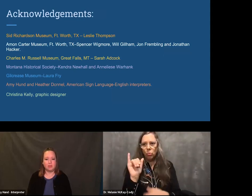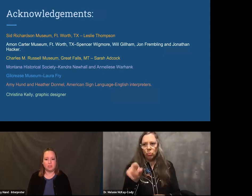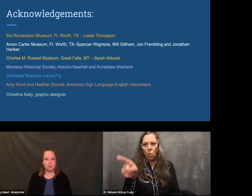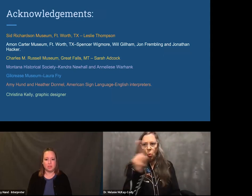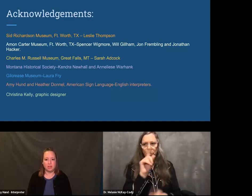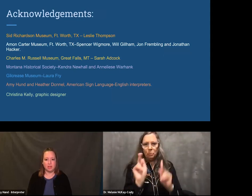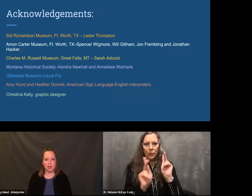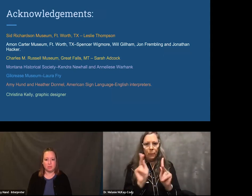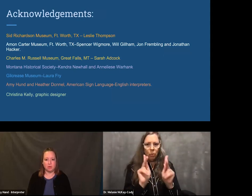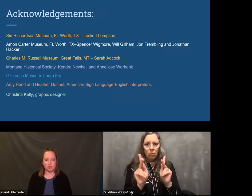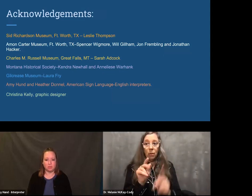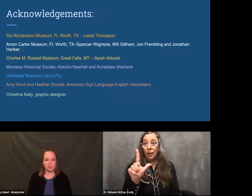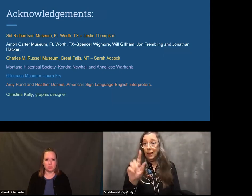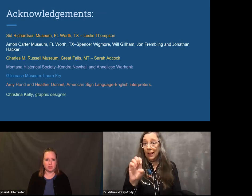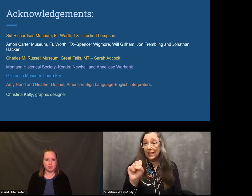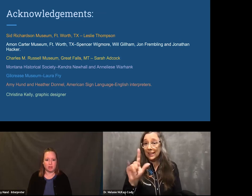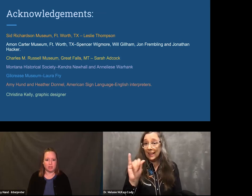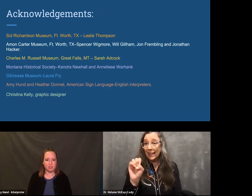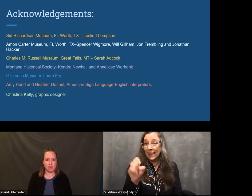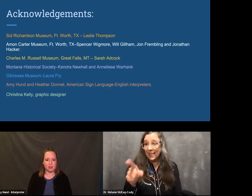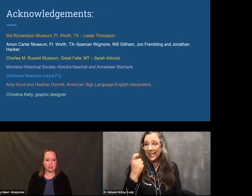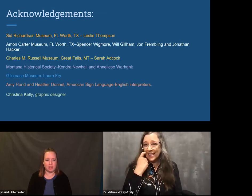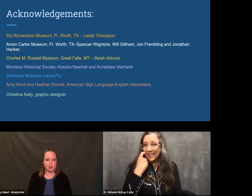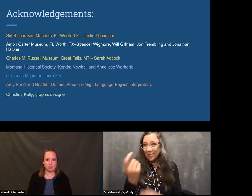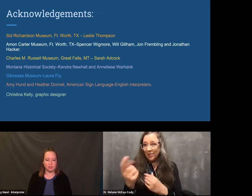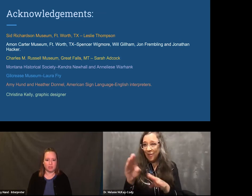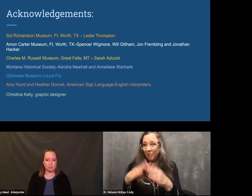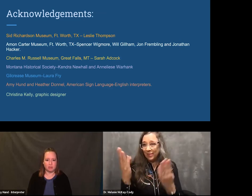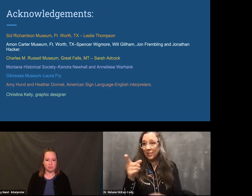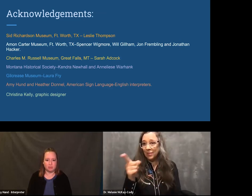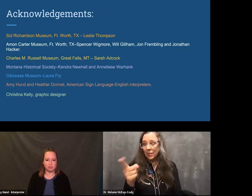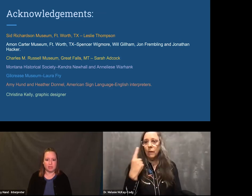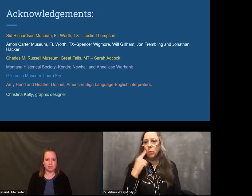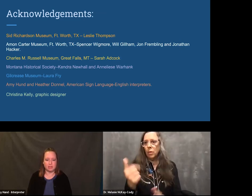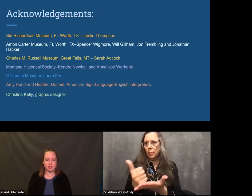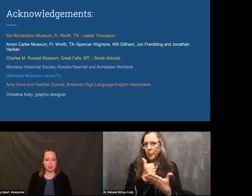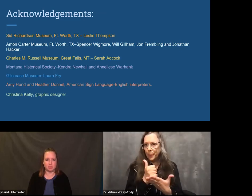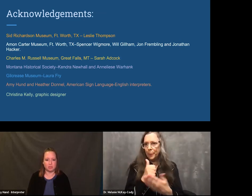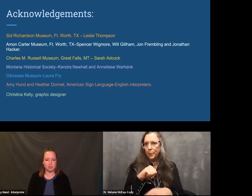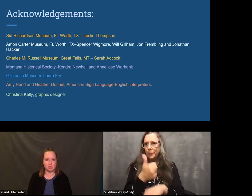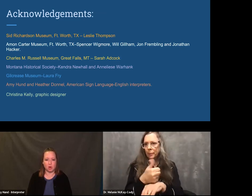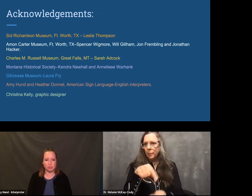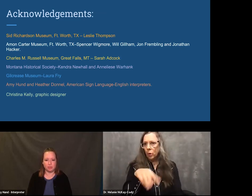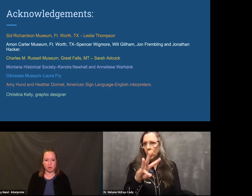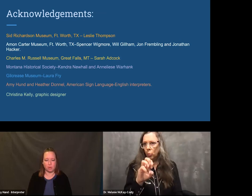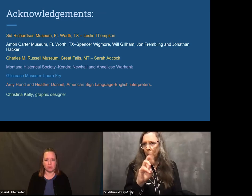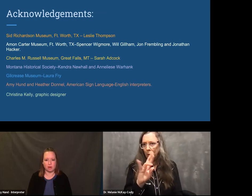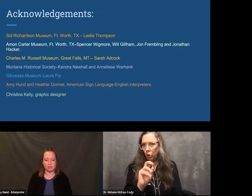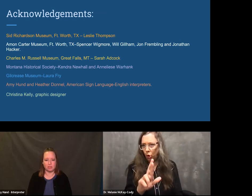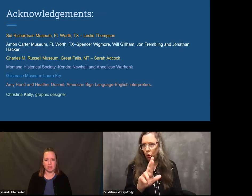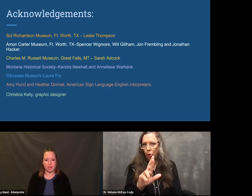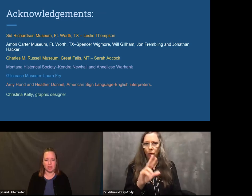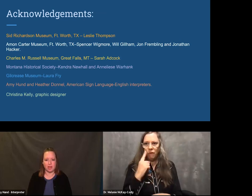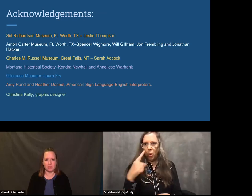In closing, I want to acknowledge and thank all of these people. Leslie Thompson, who opened our